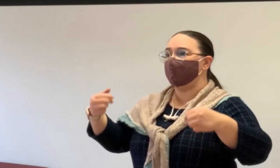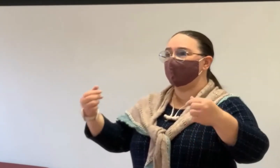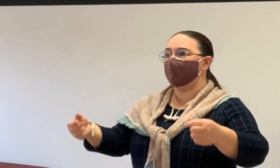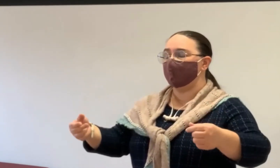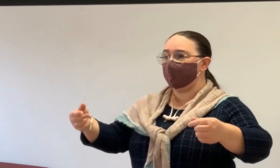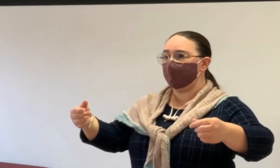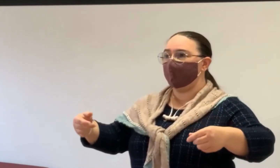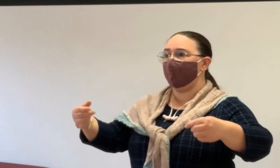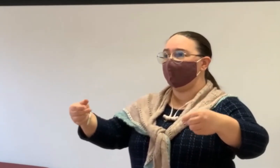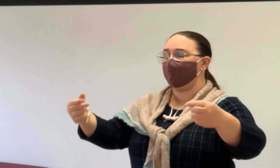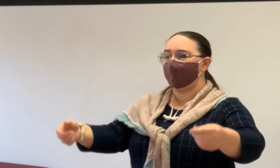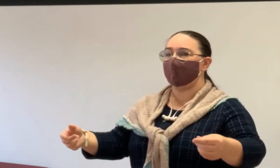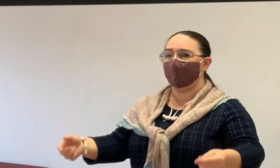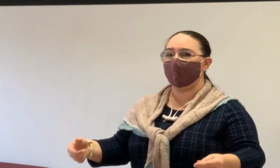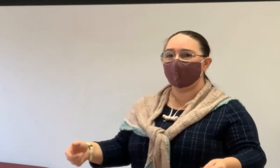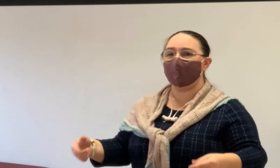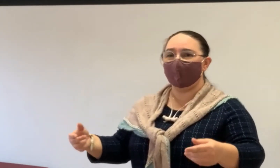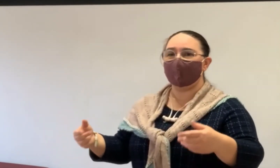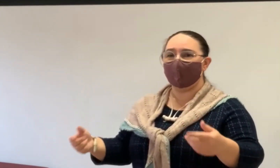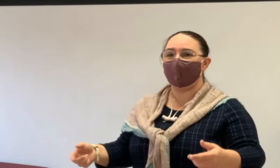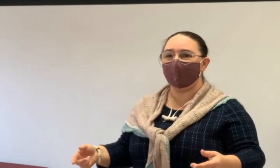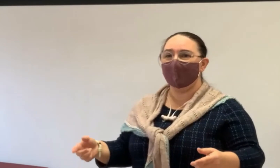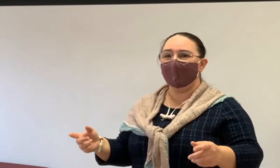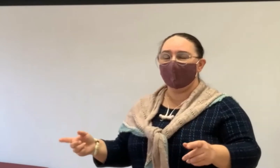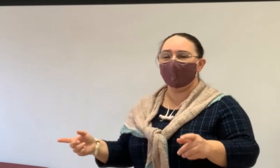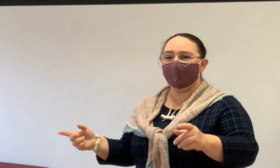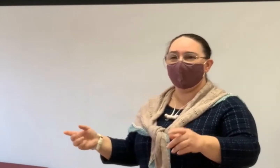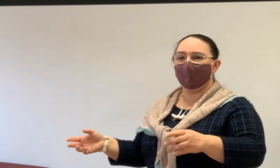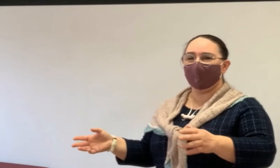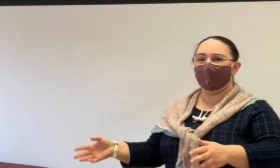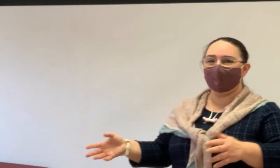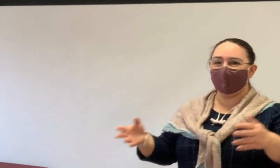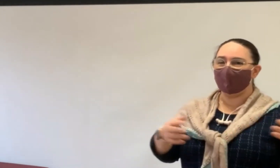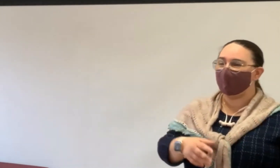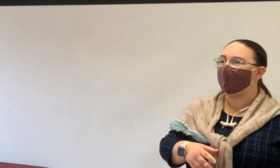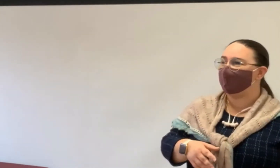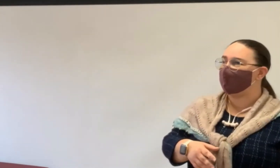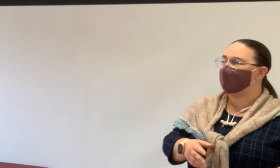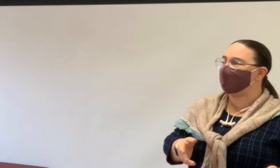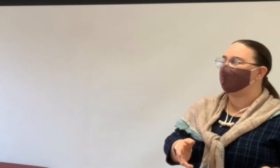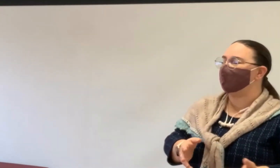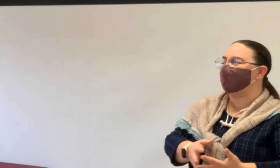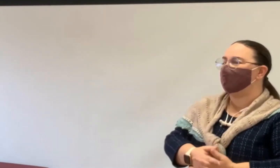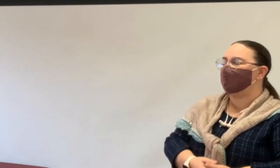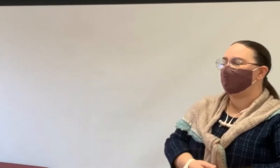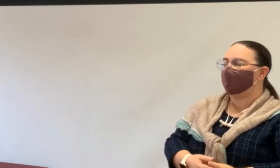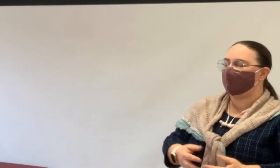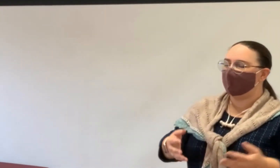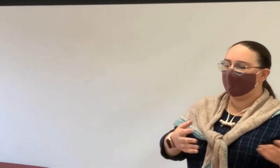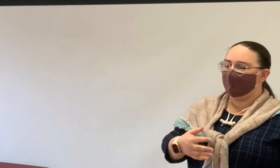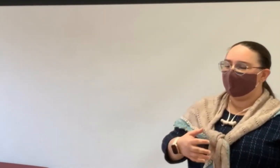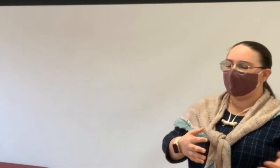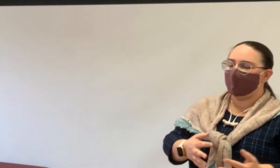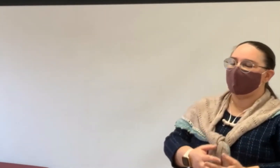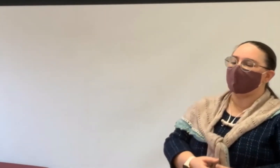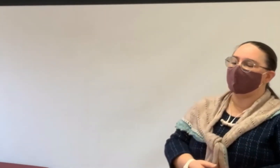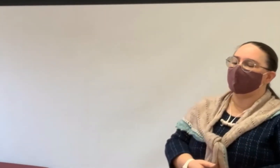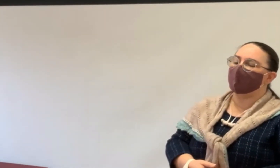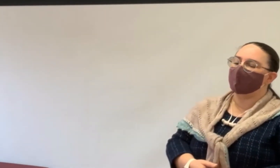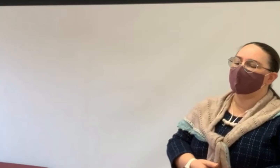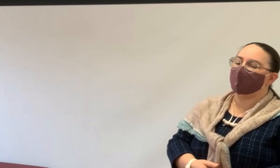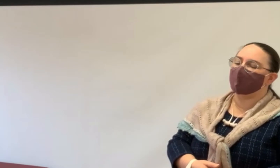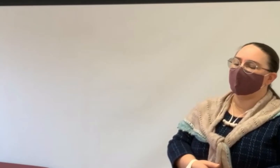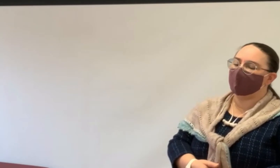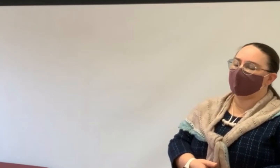made the decisions to have the reverse mortgage were not the people who were dealing with it afterwards. And those people